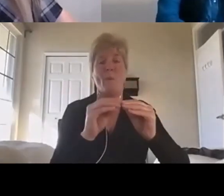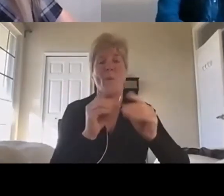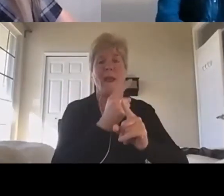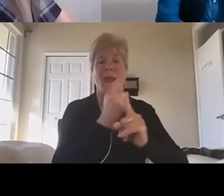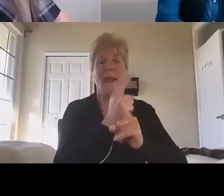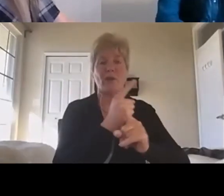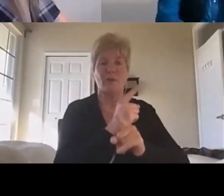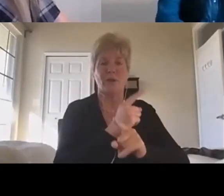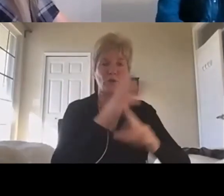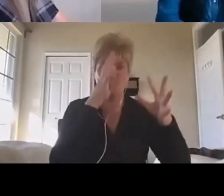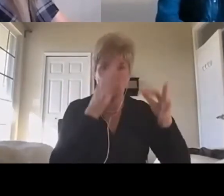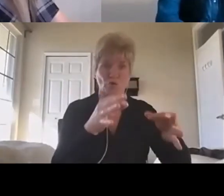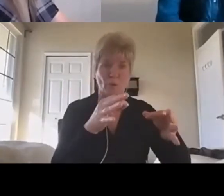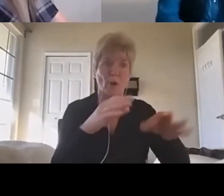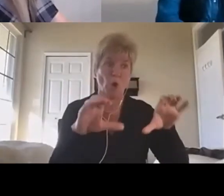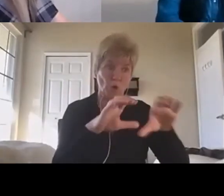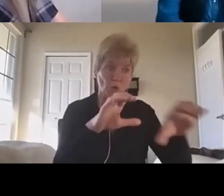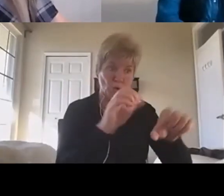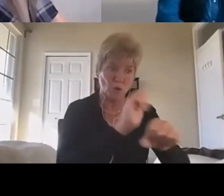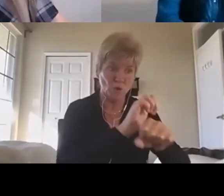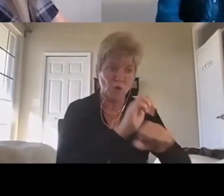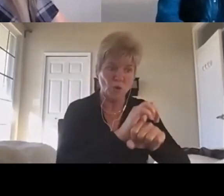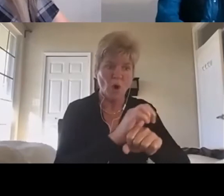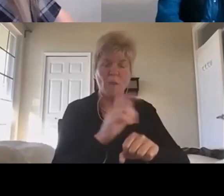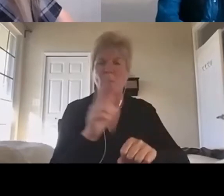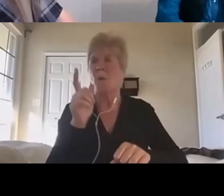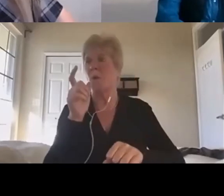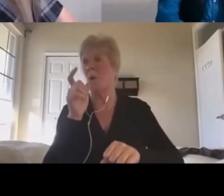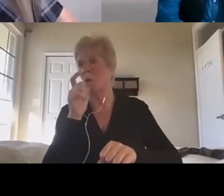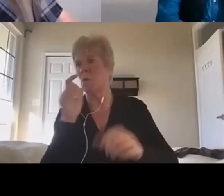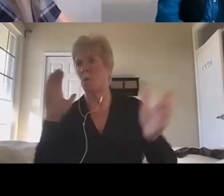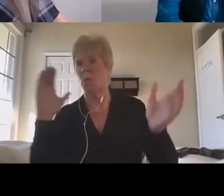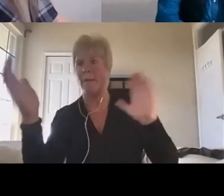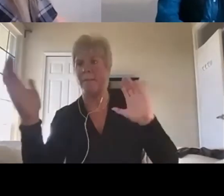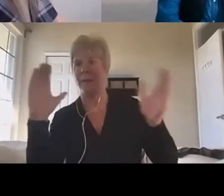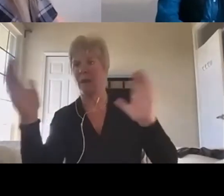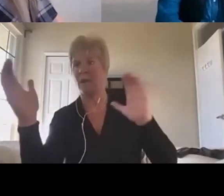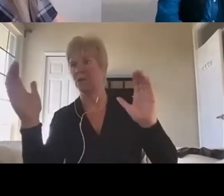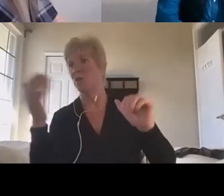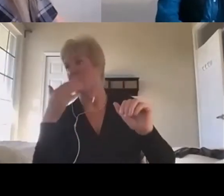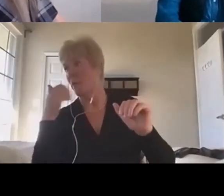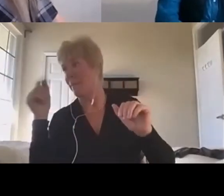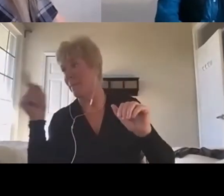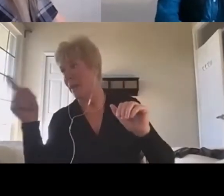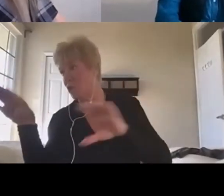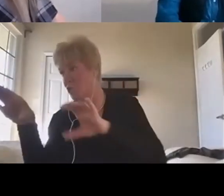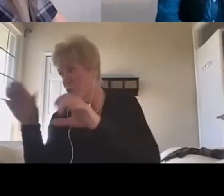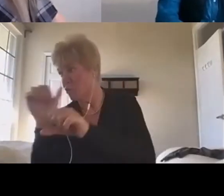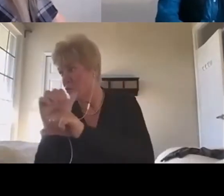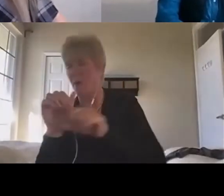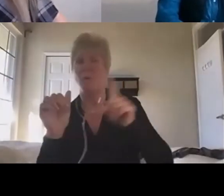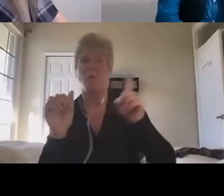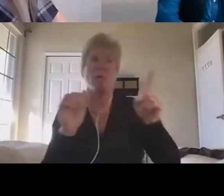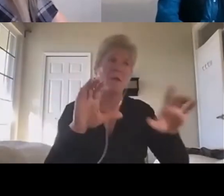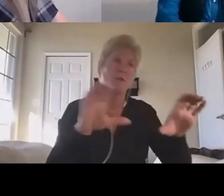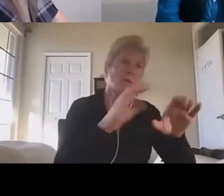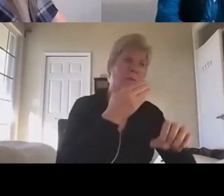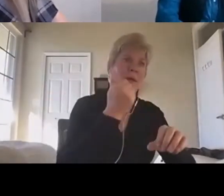job or who's doing their job better than somebody else. And how you're performing. They,